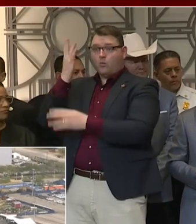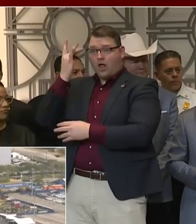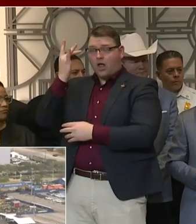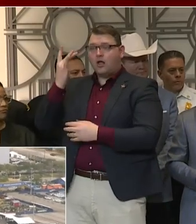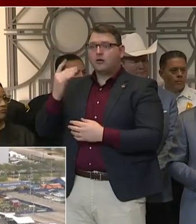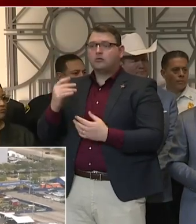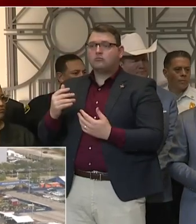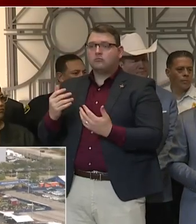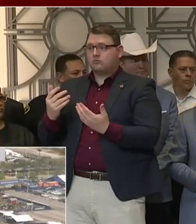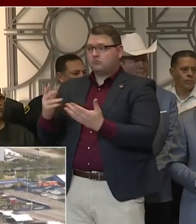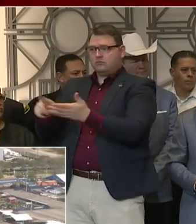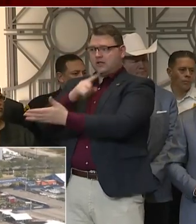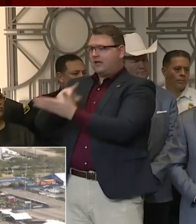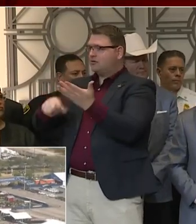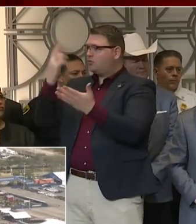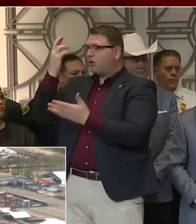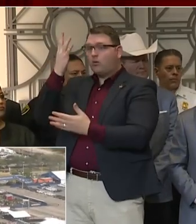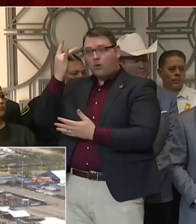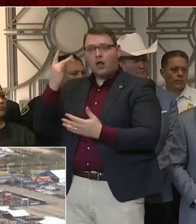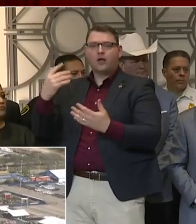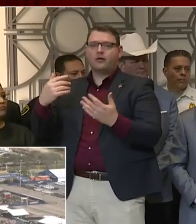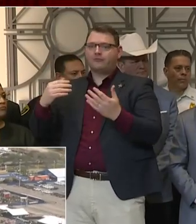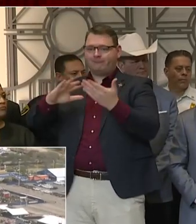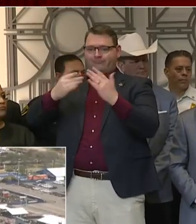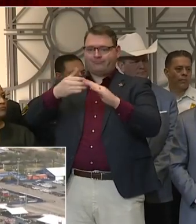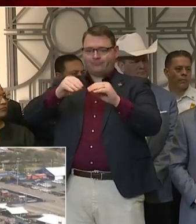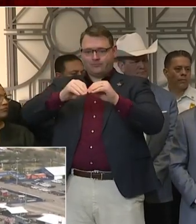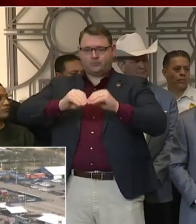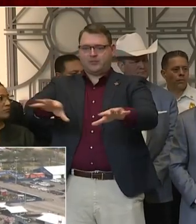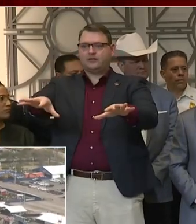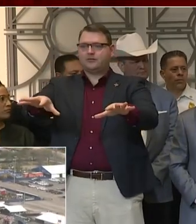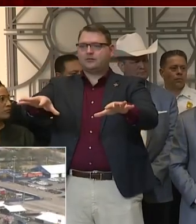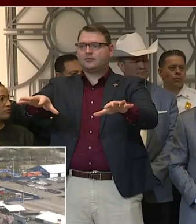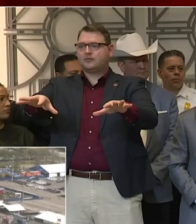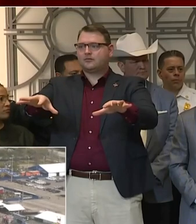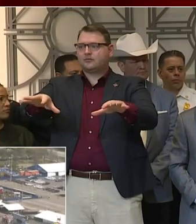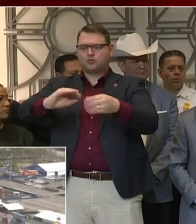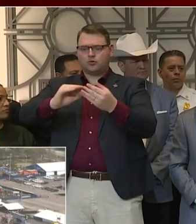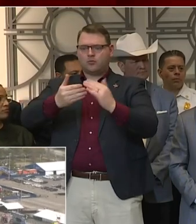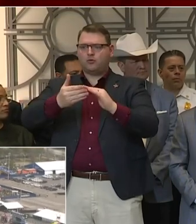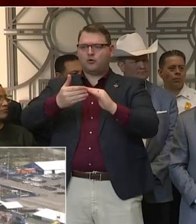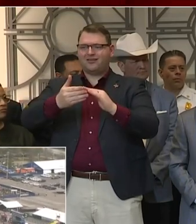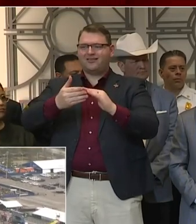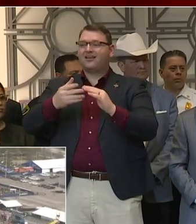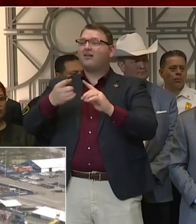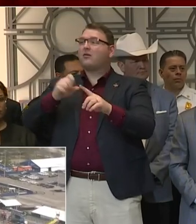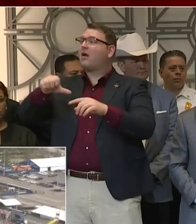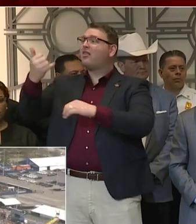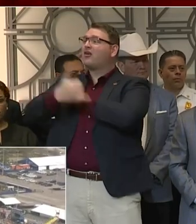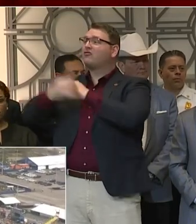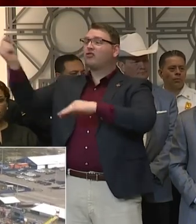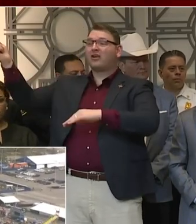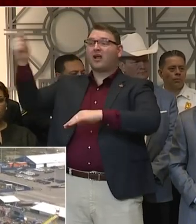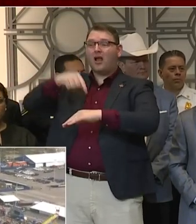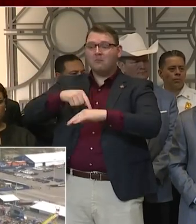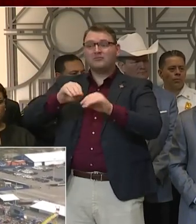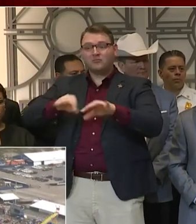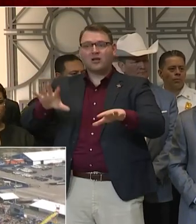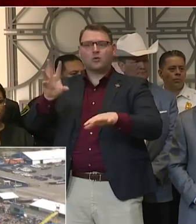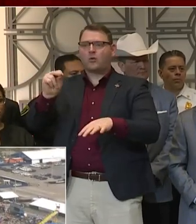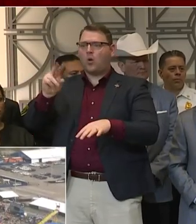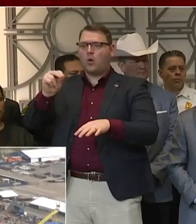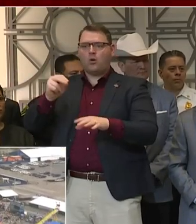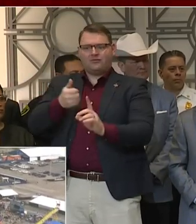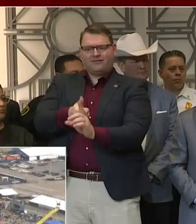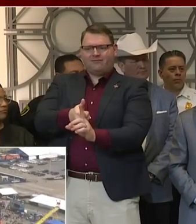we move all over the community. And so this individual became infected. We don't know how, which